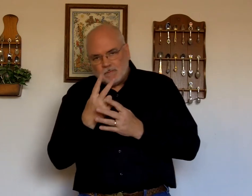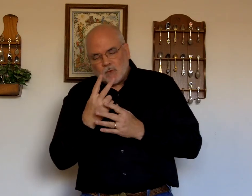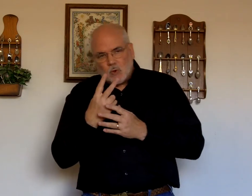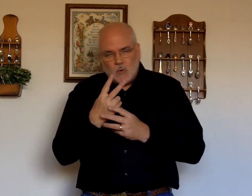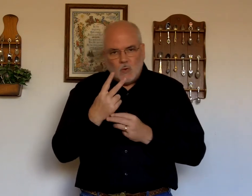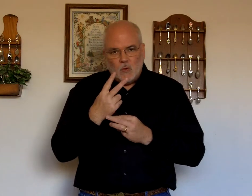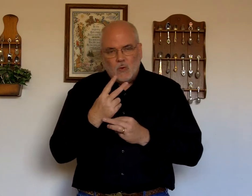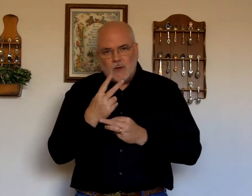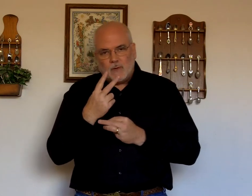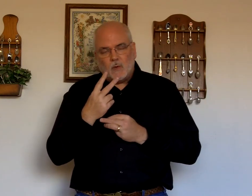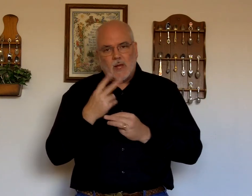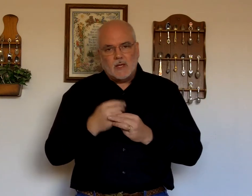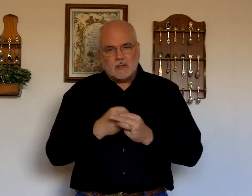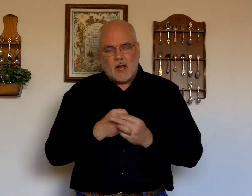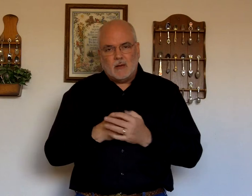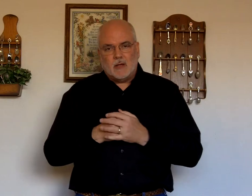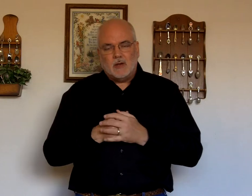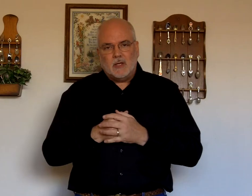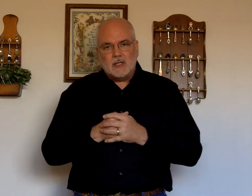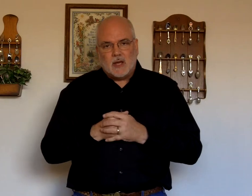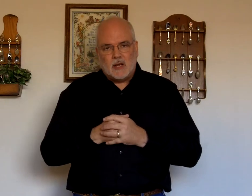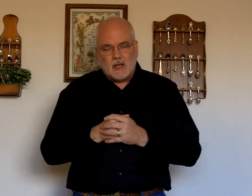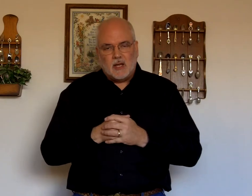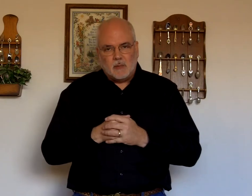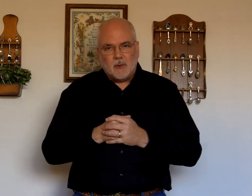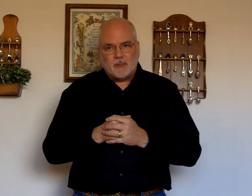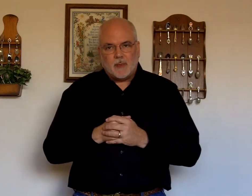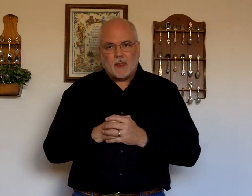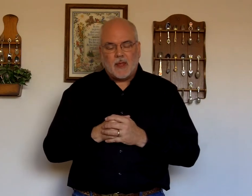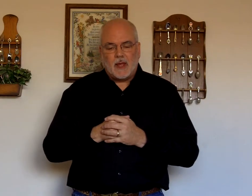Two different ways. I'm going to. You can sign keep. Okay?